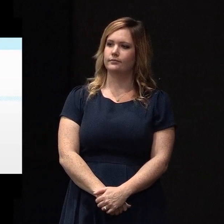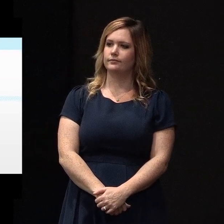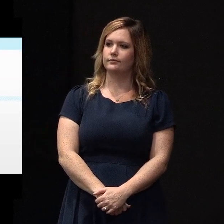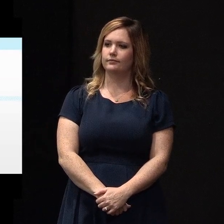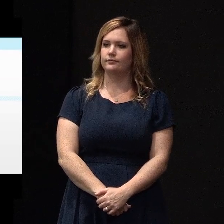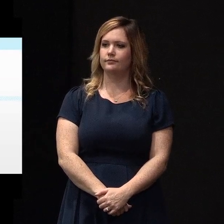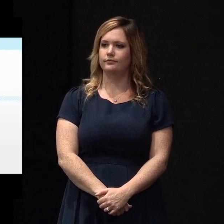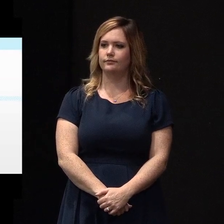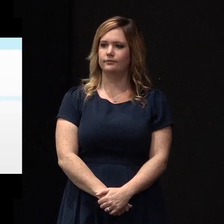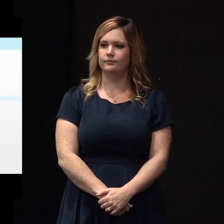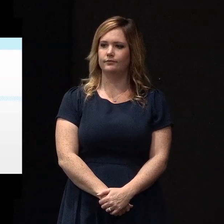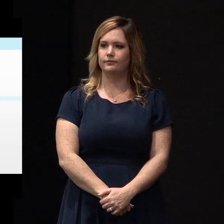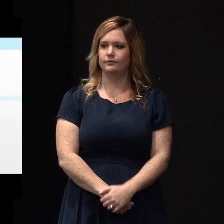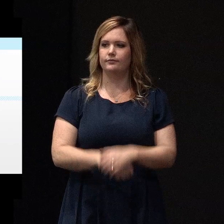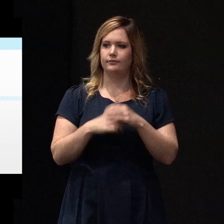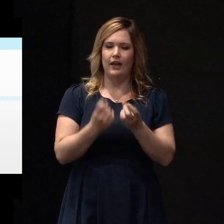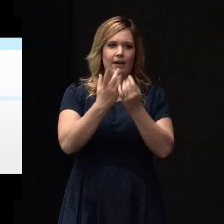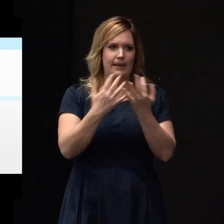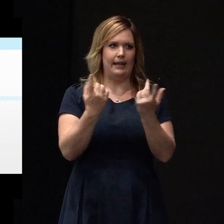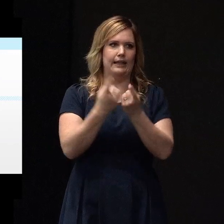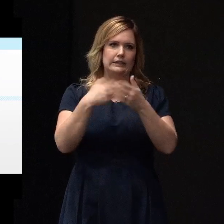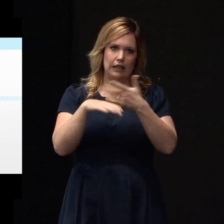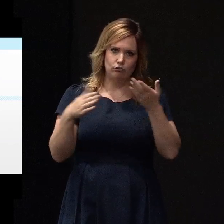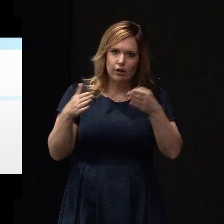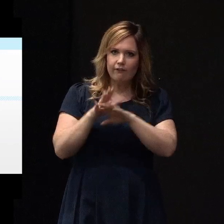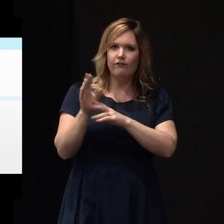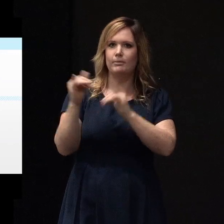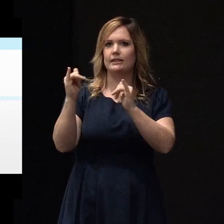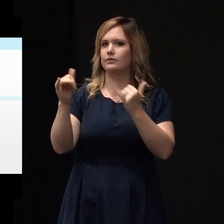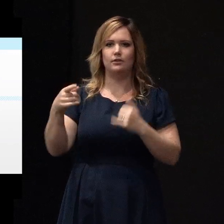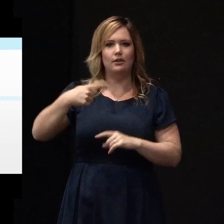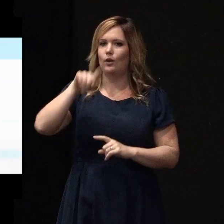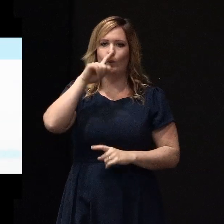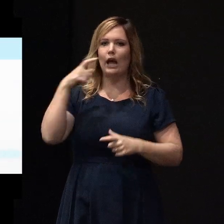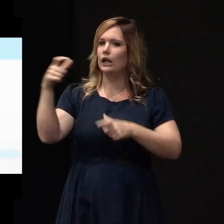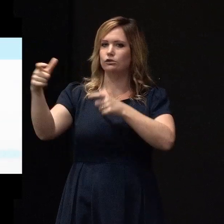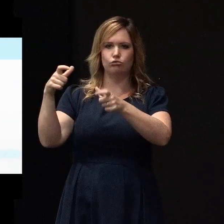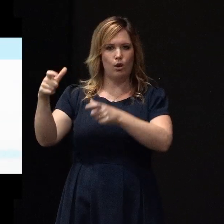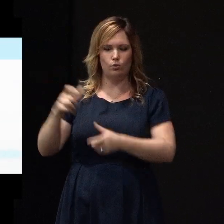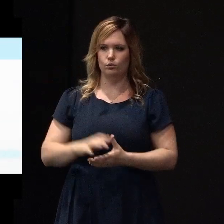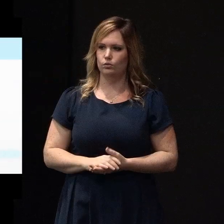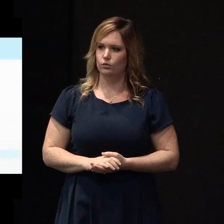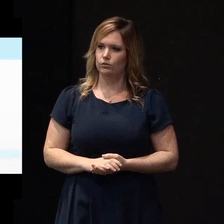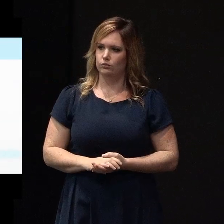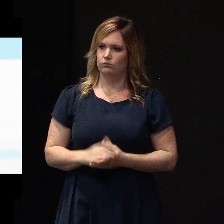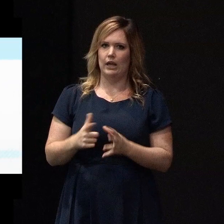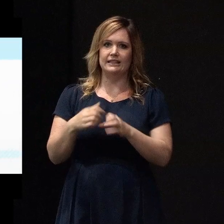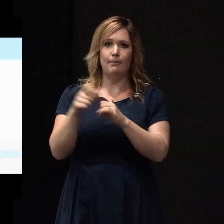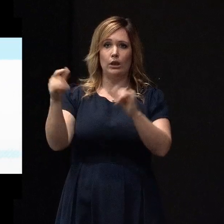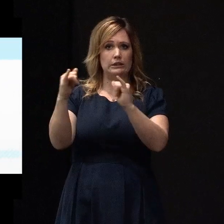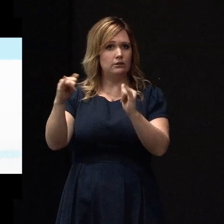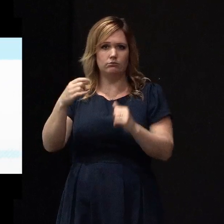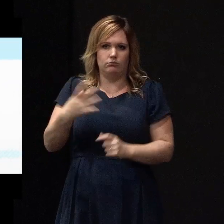There are many things in recovering from a disaster that are outside of our control. For a start, what happens in the disaster?